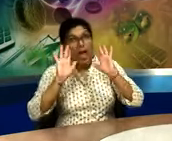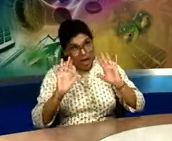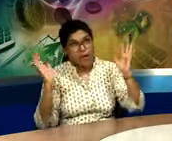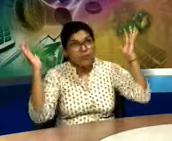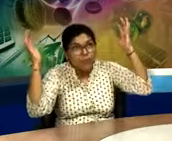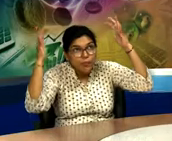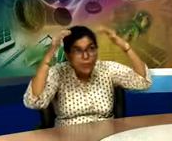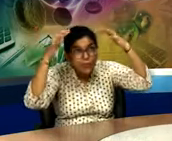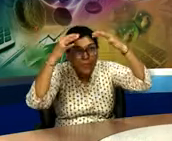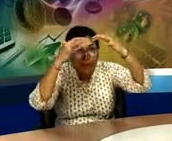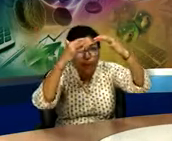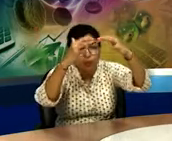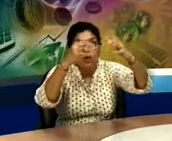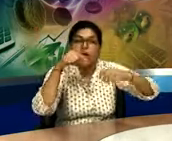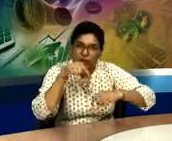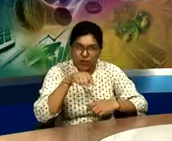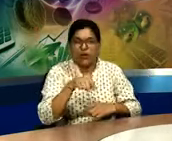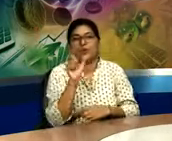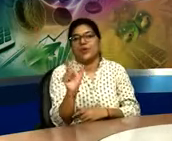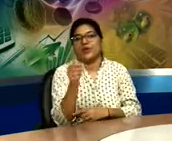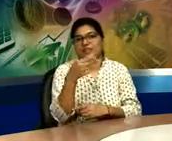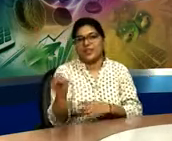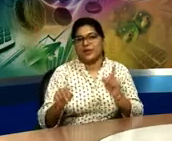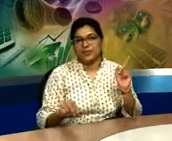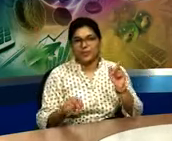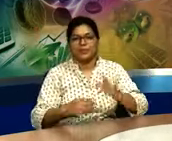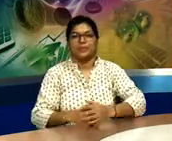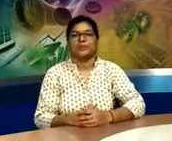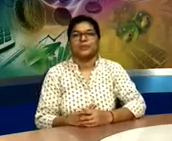so that covered area is known as canopy